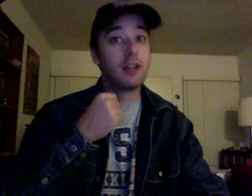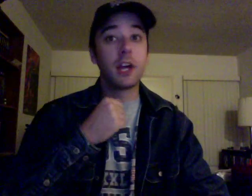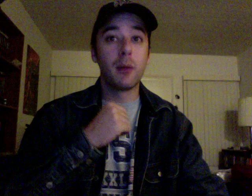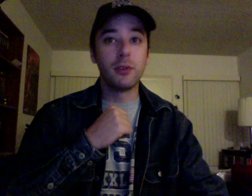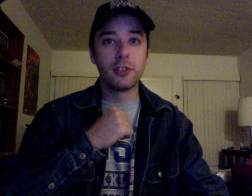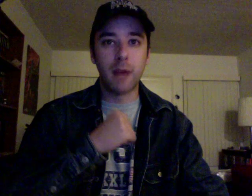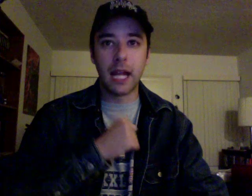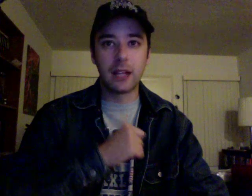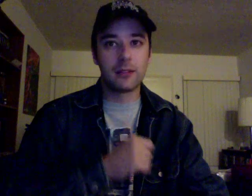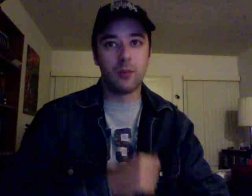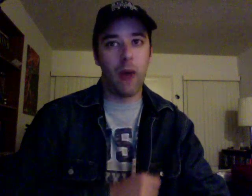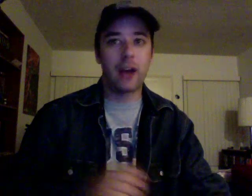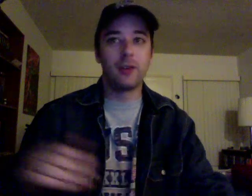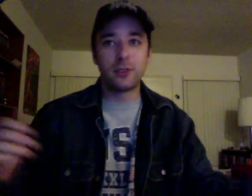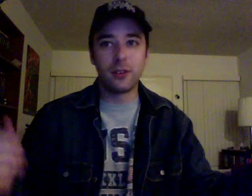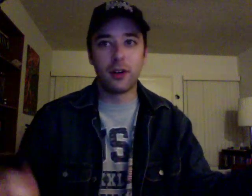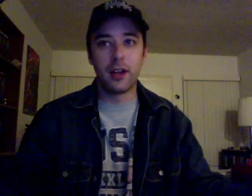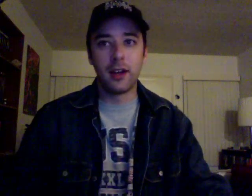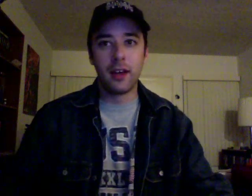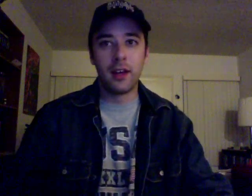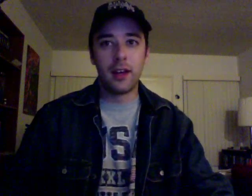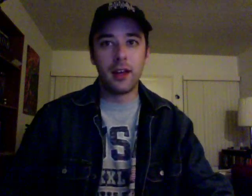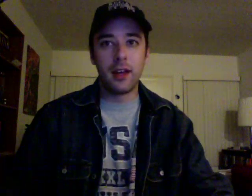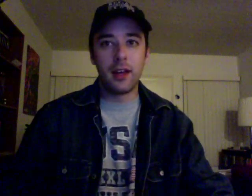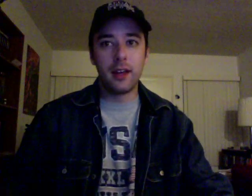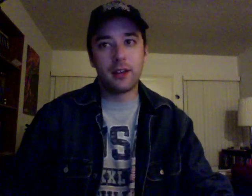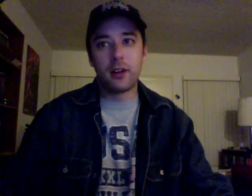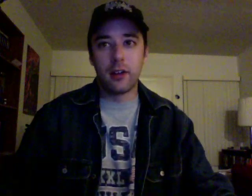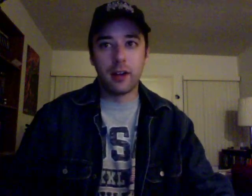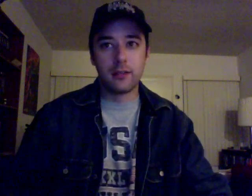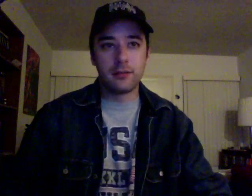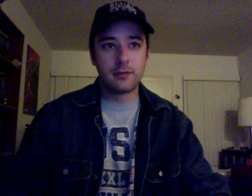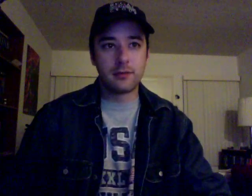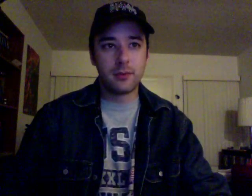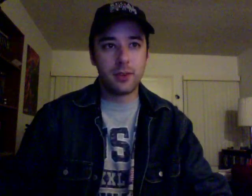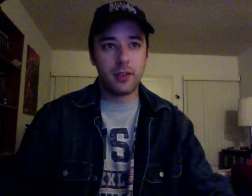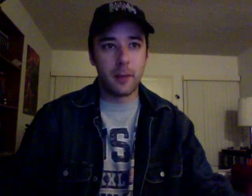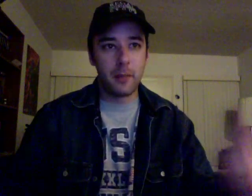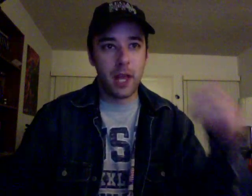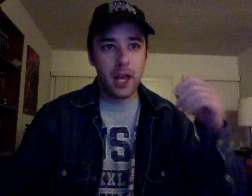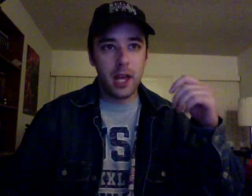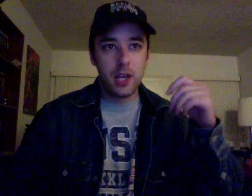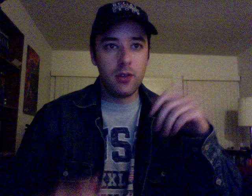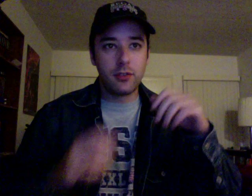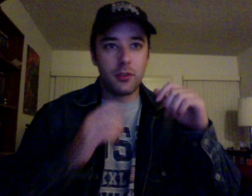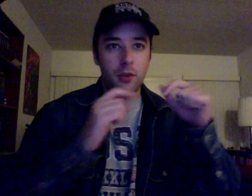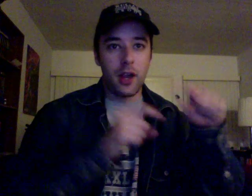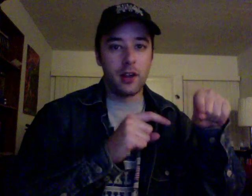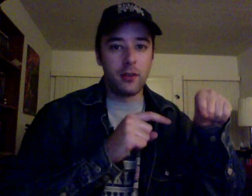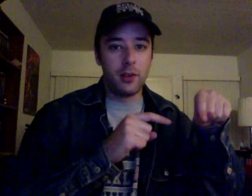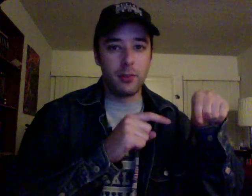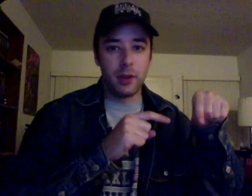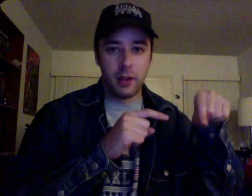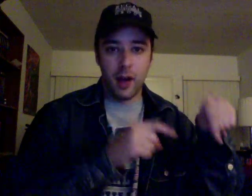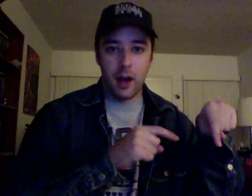couple spanning this wacko story. And they're alright. Weird thing. Hugh is great when he's playing the doctor,